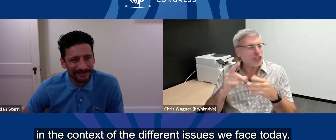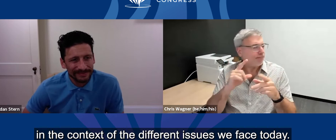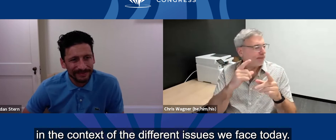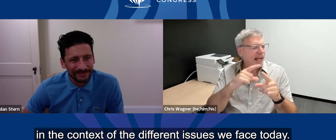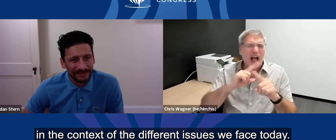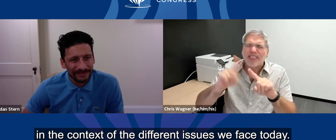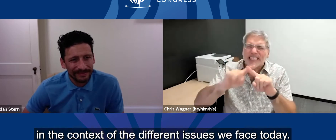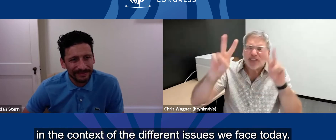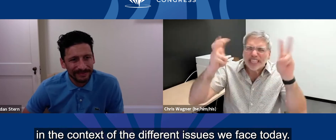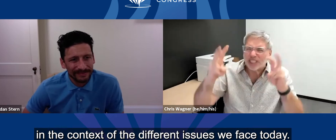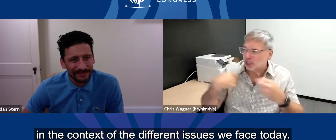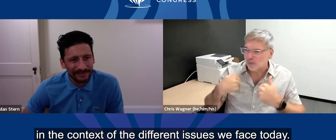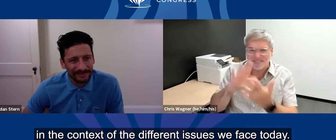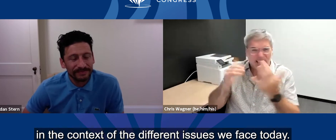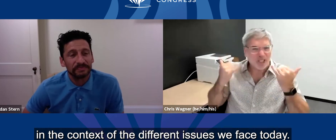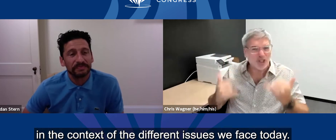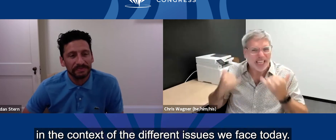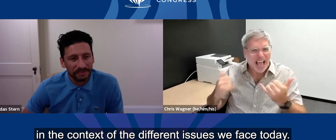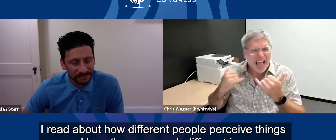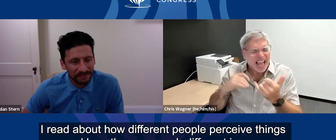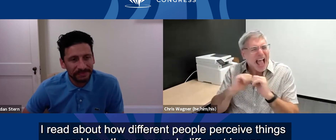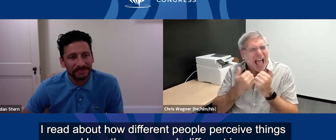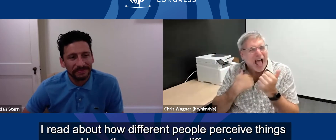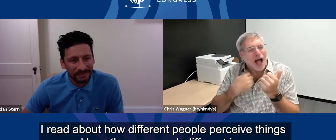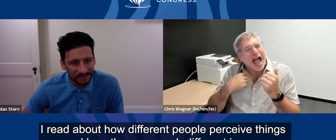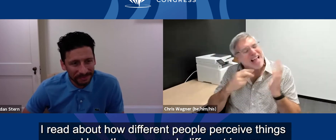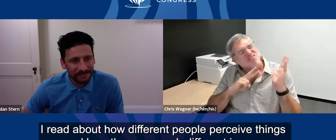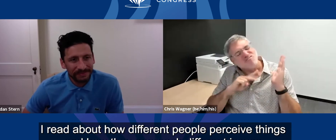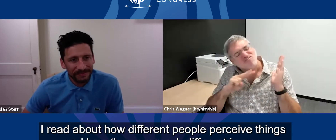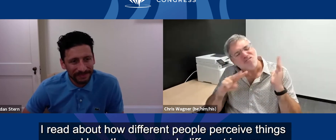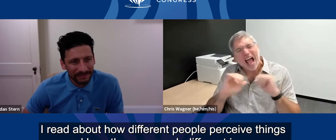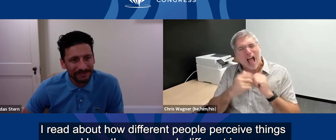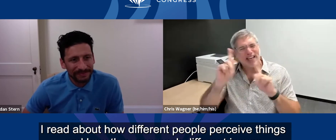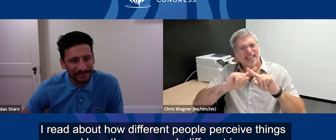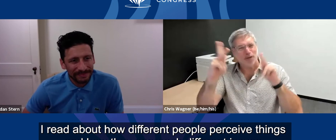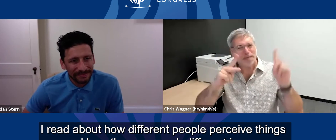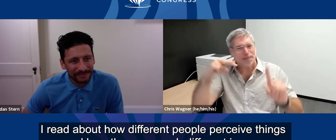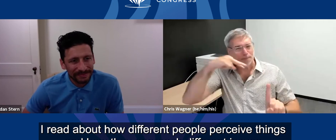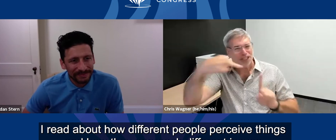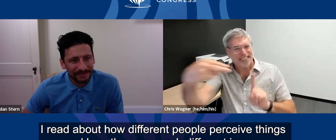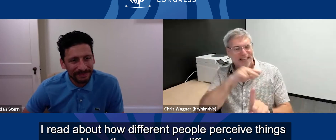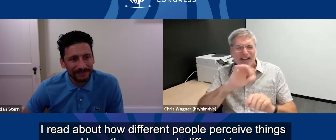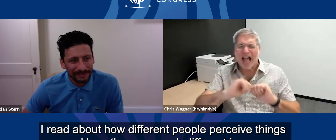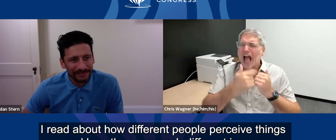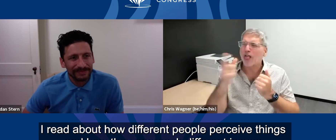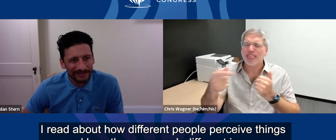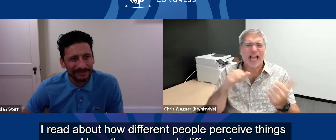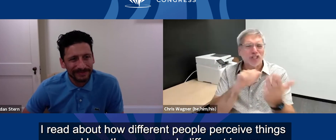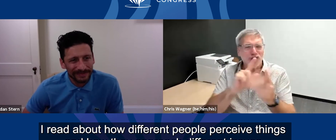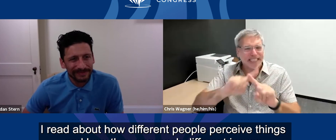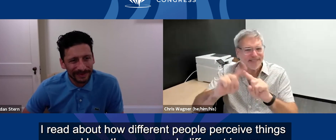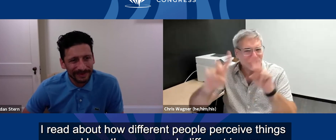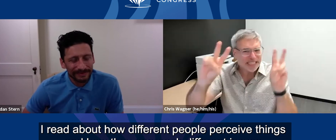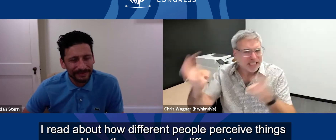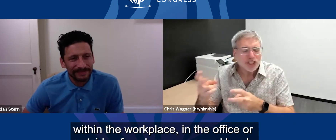In the context of the different issues, I read about how different people perceive different things and how they